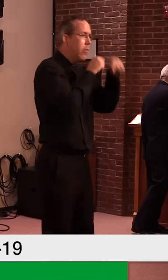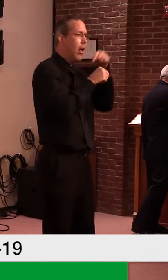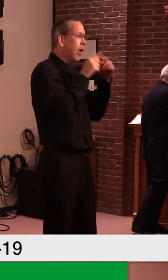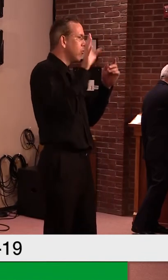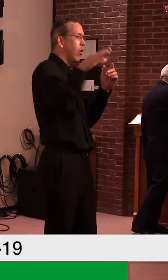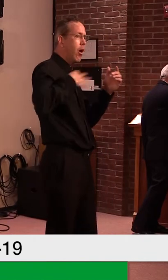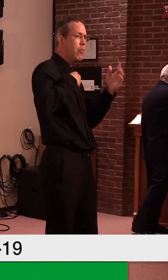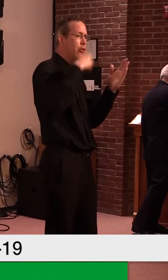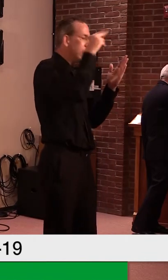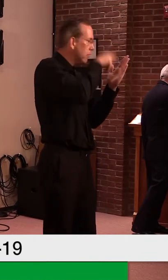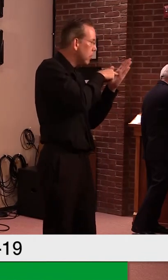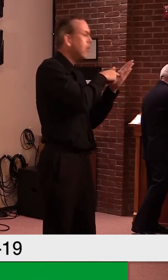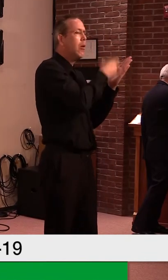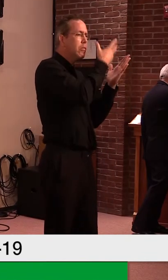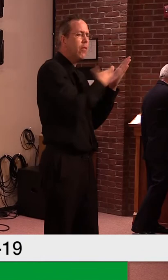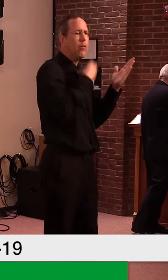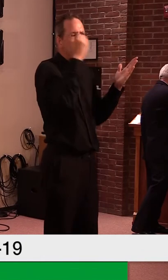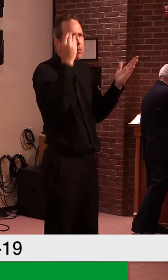Great. Thank you.